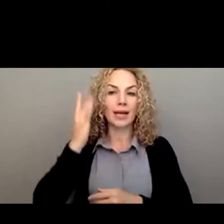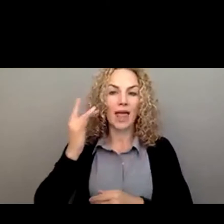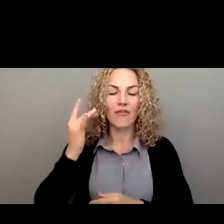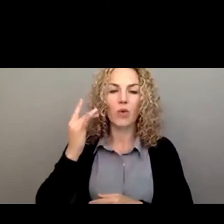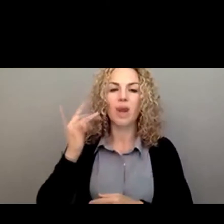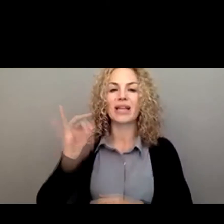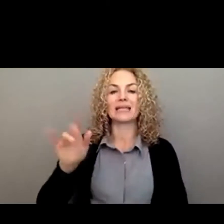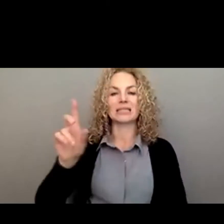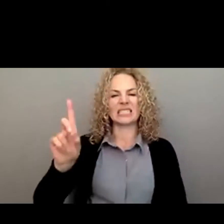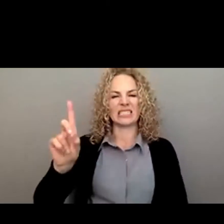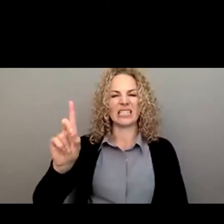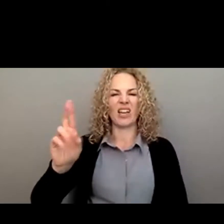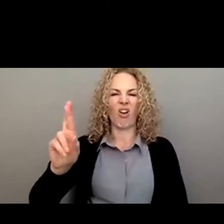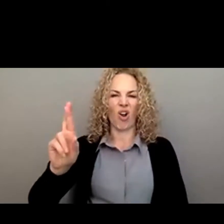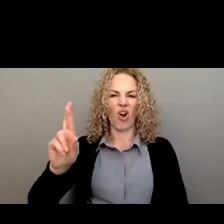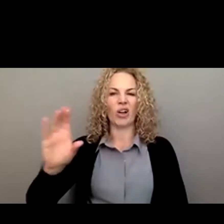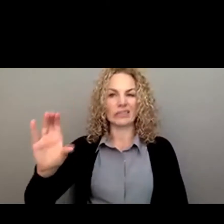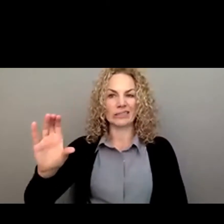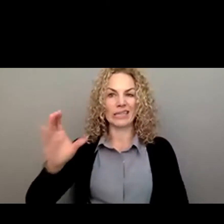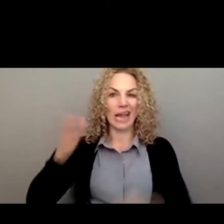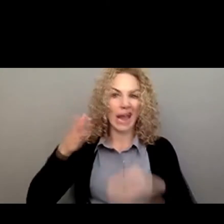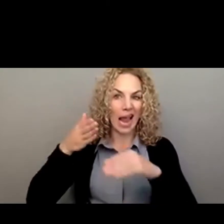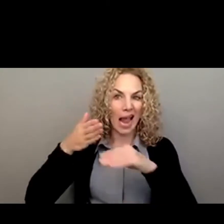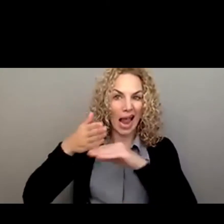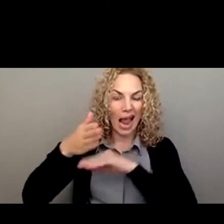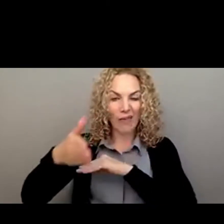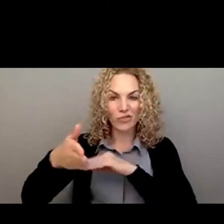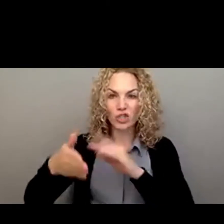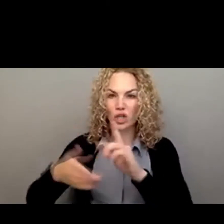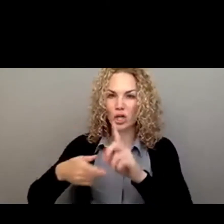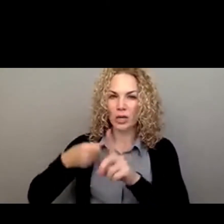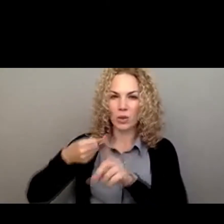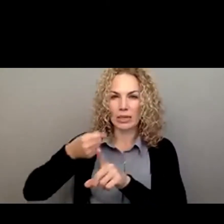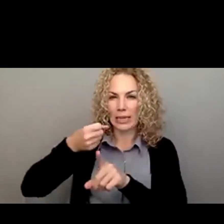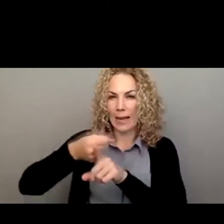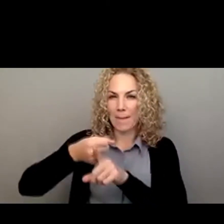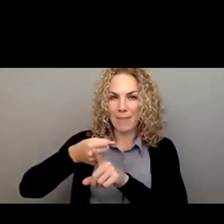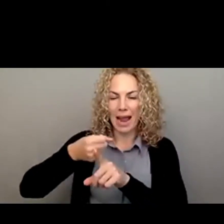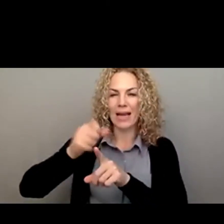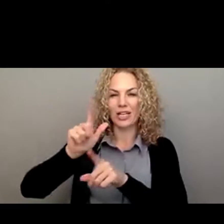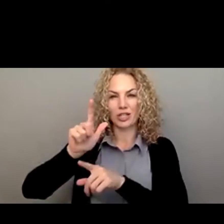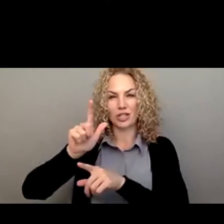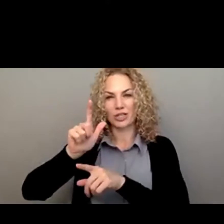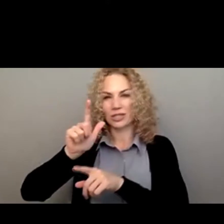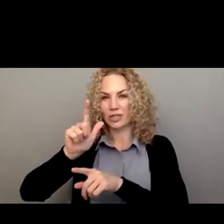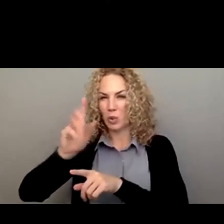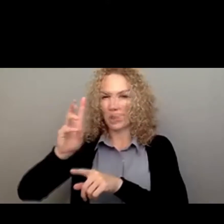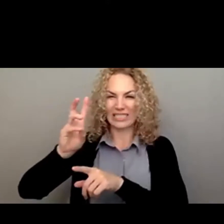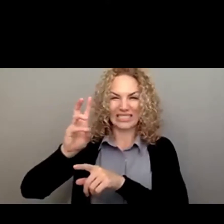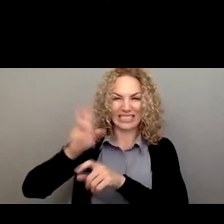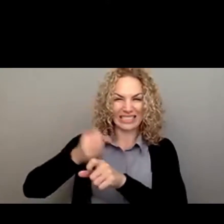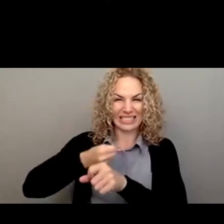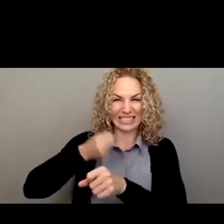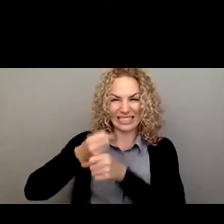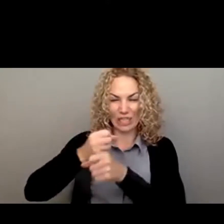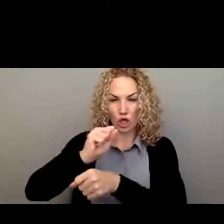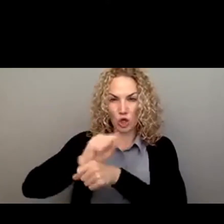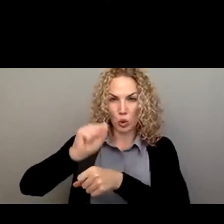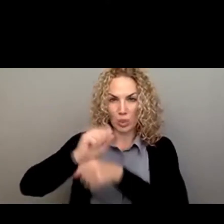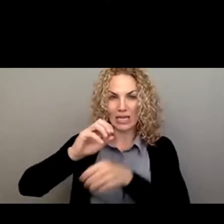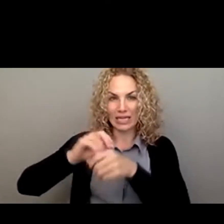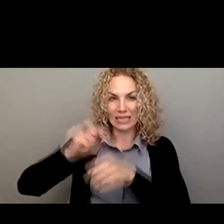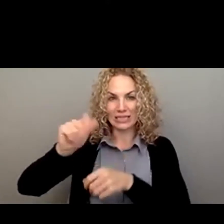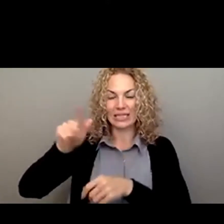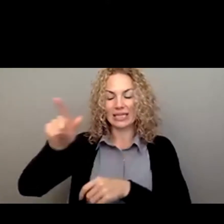DRC. After a high-impact 26-year career in Washington, D.C. in disability